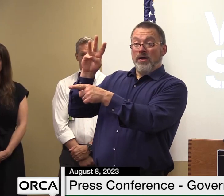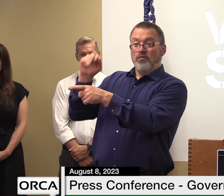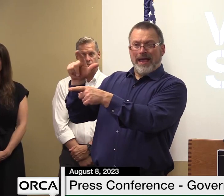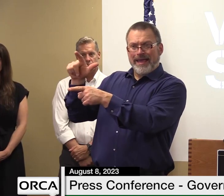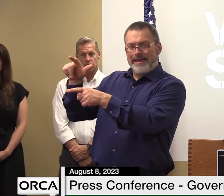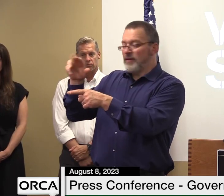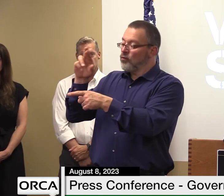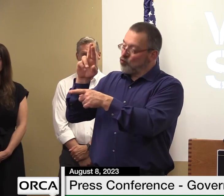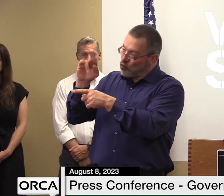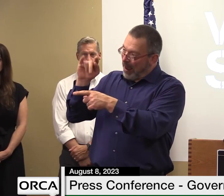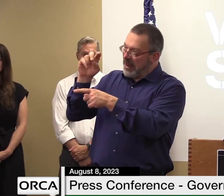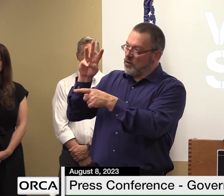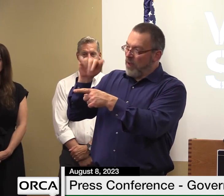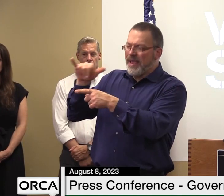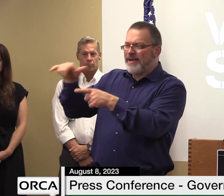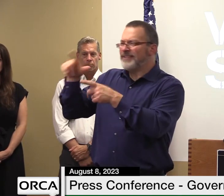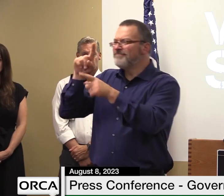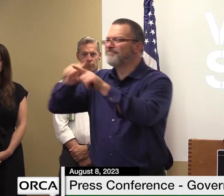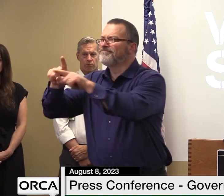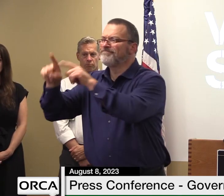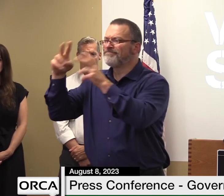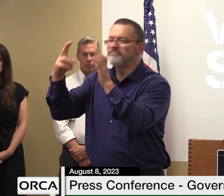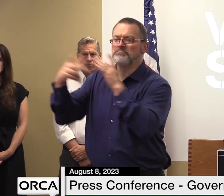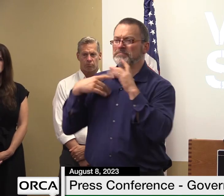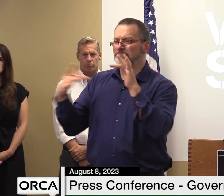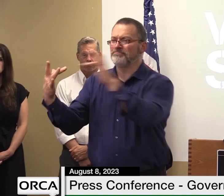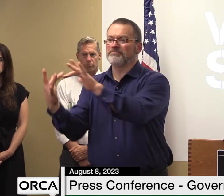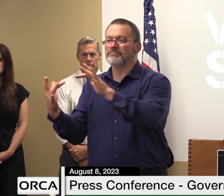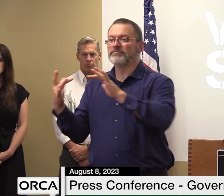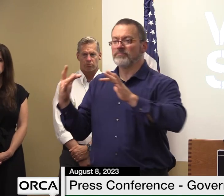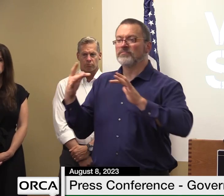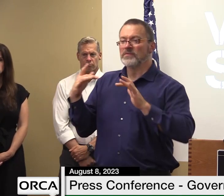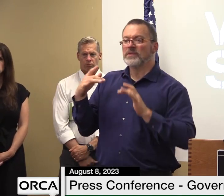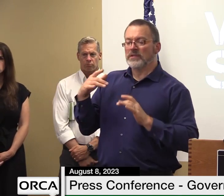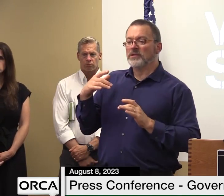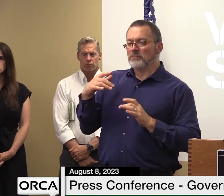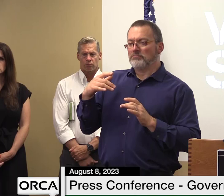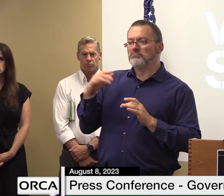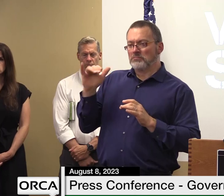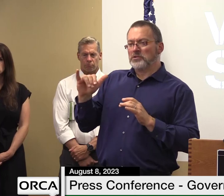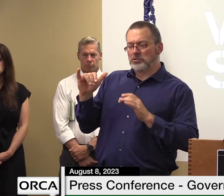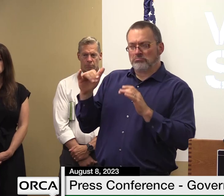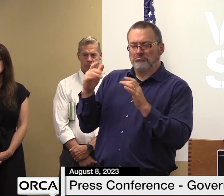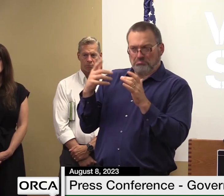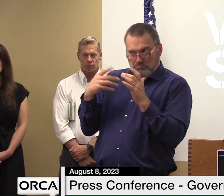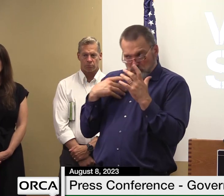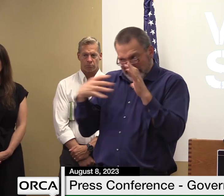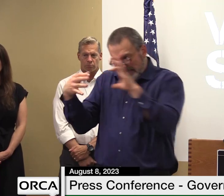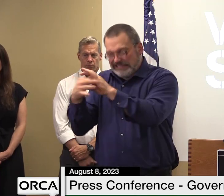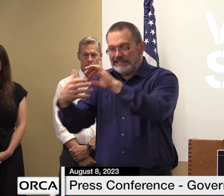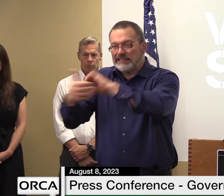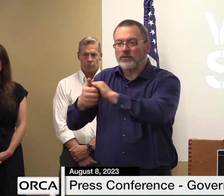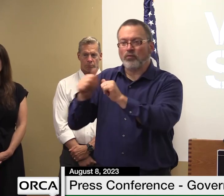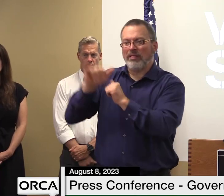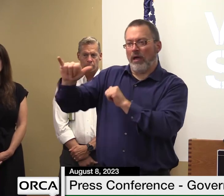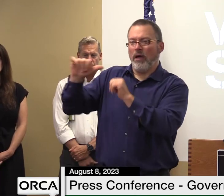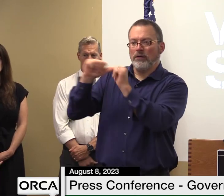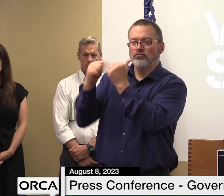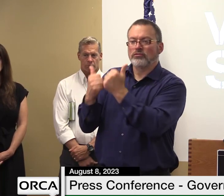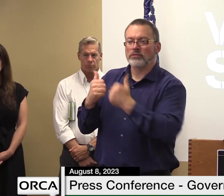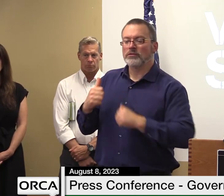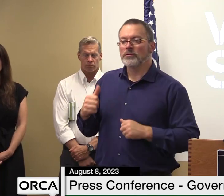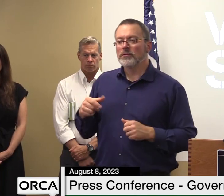so the ceo of united way at northwestern vermont elizabeth gilman did tell the house appropriations committee in